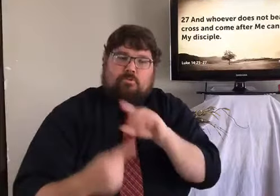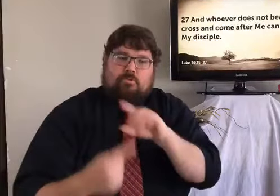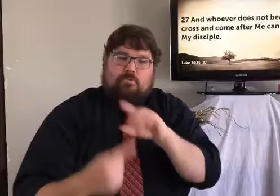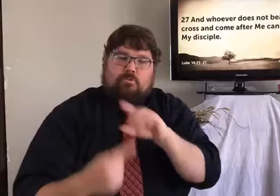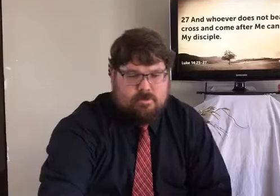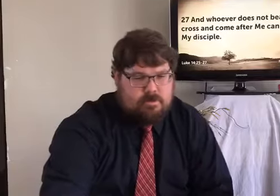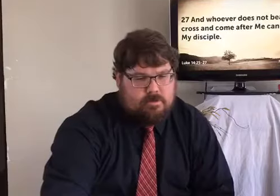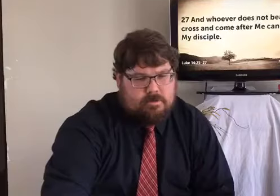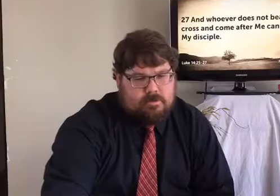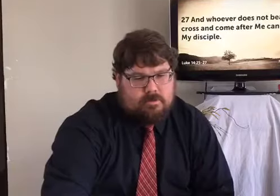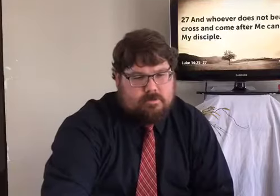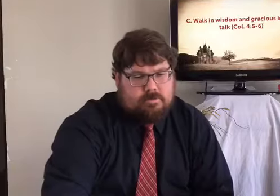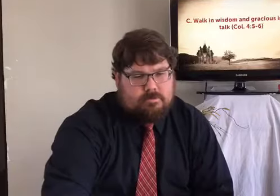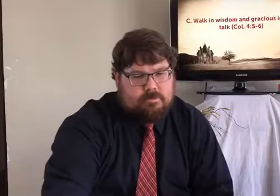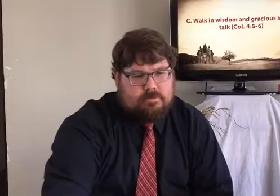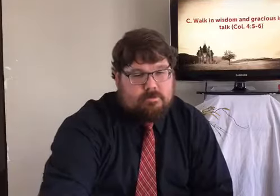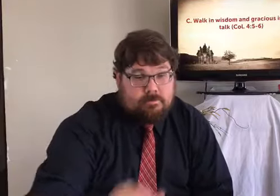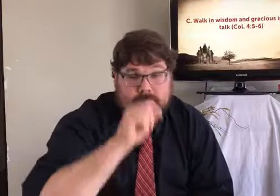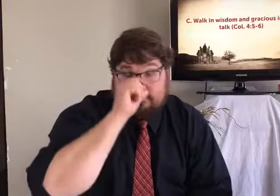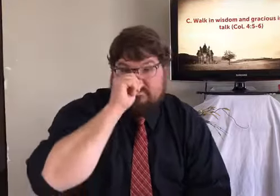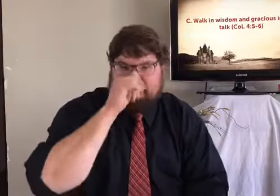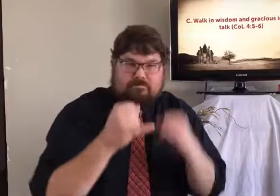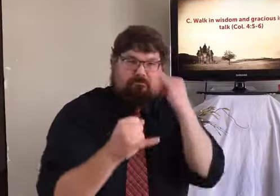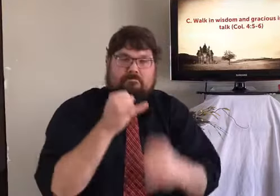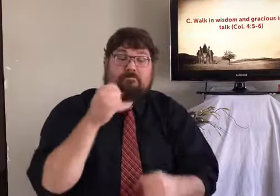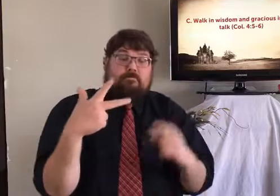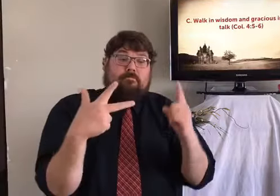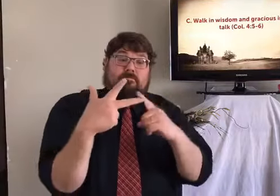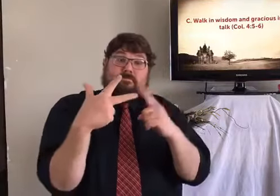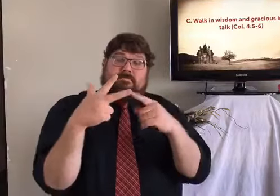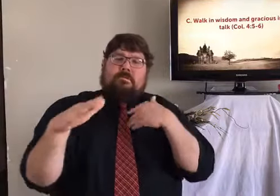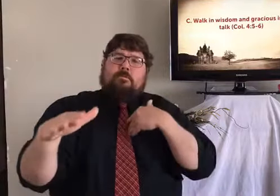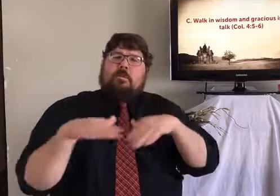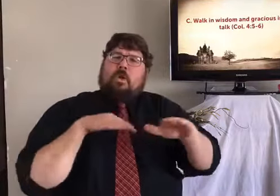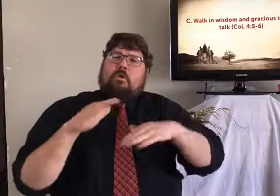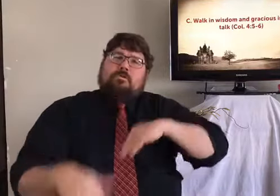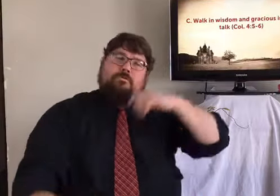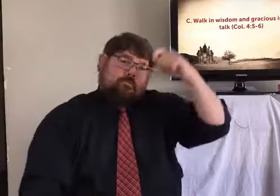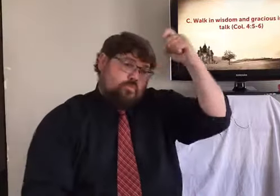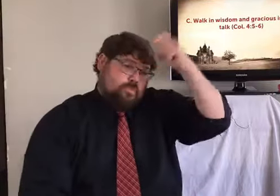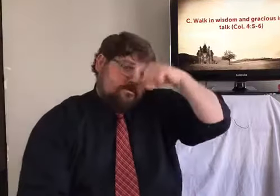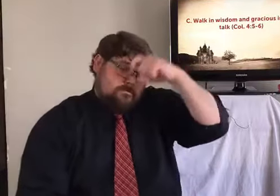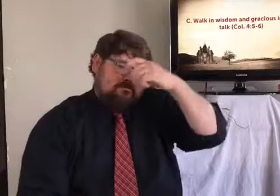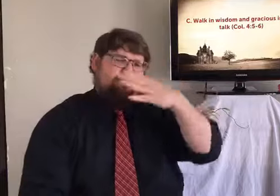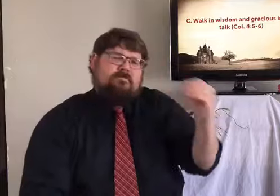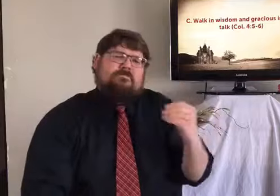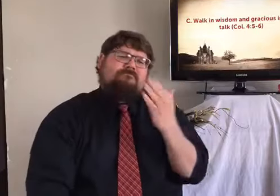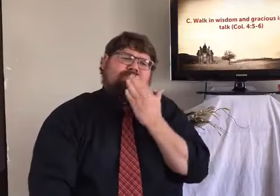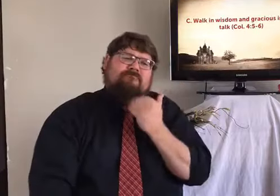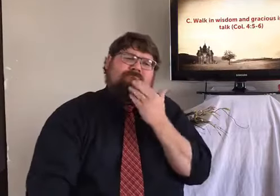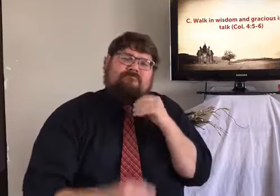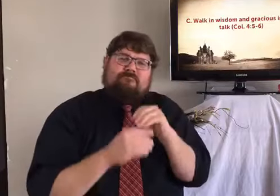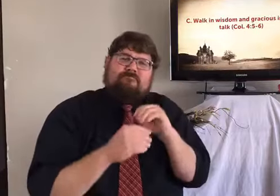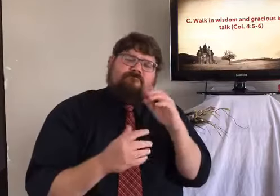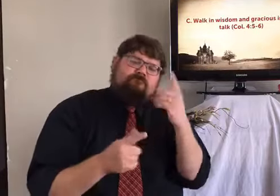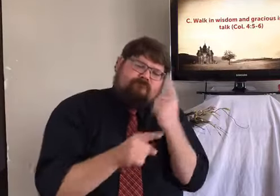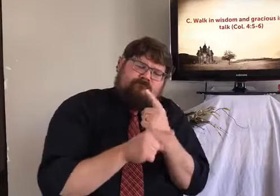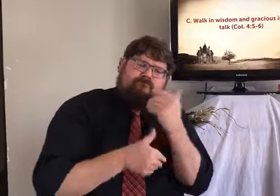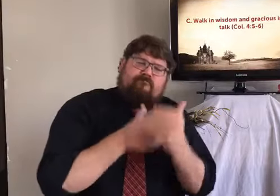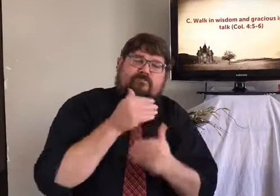Think about persist on following Christ all the way. And then finally, walk in wisdom